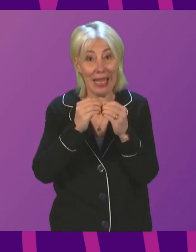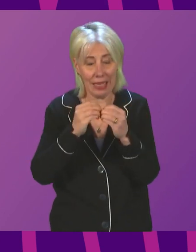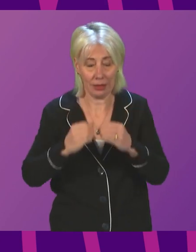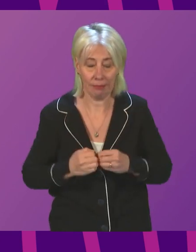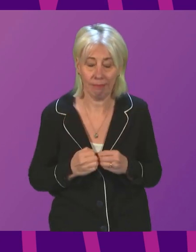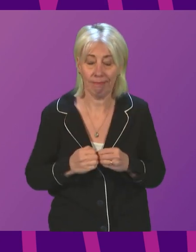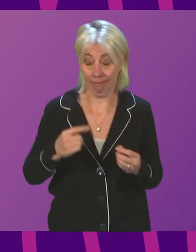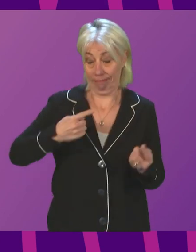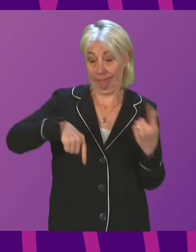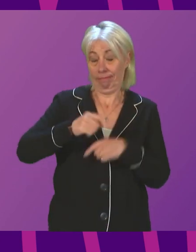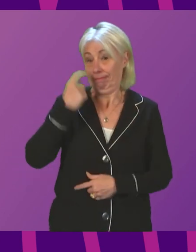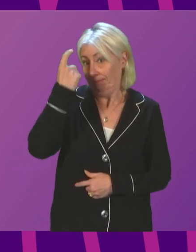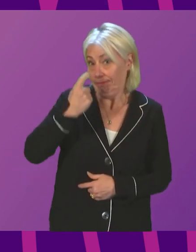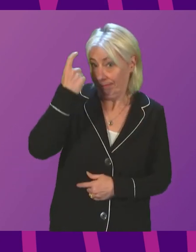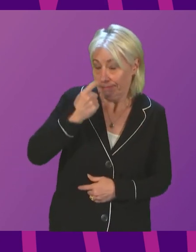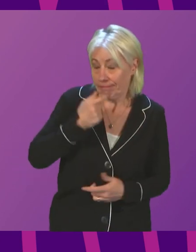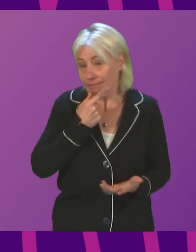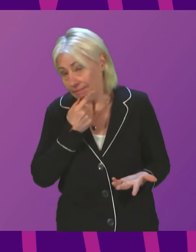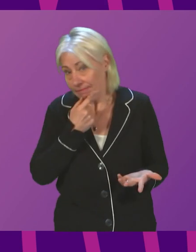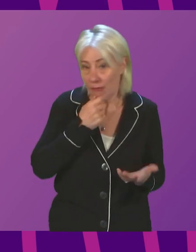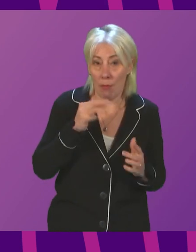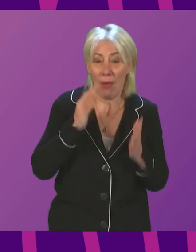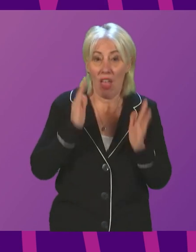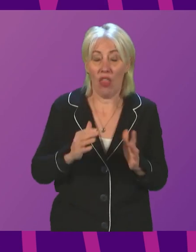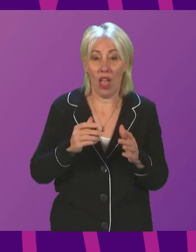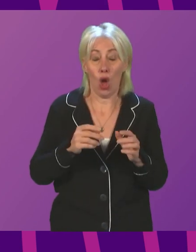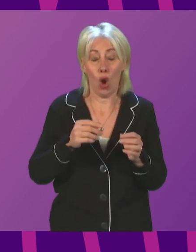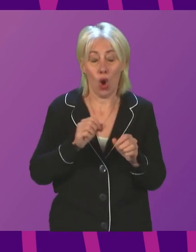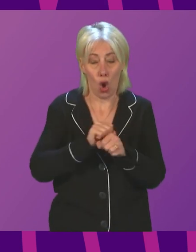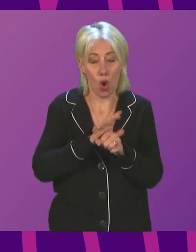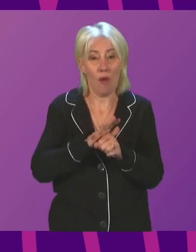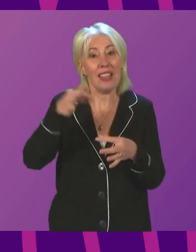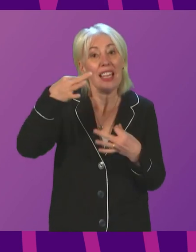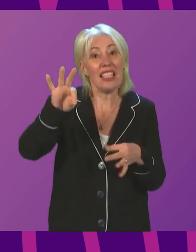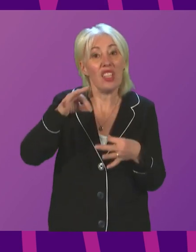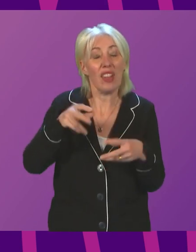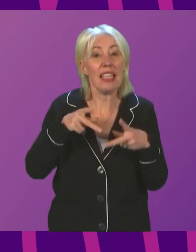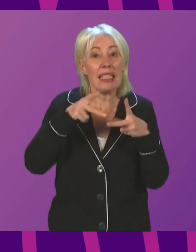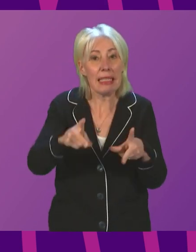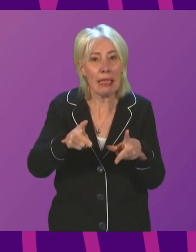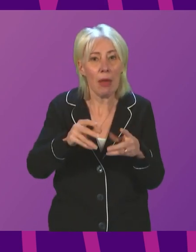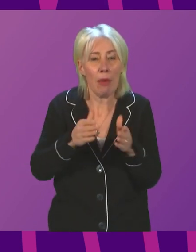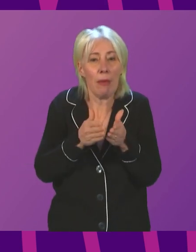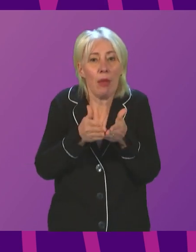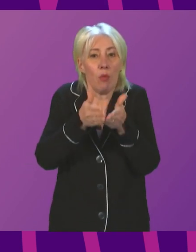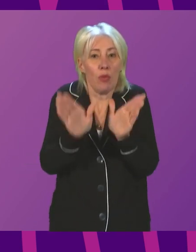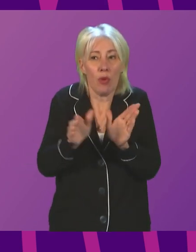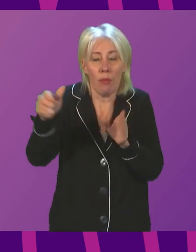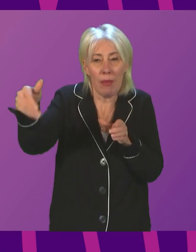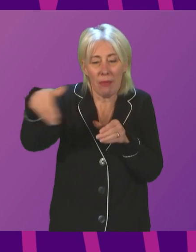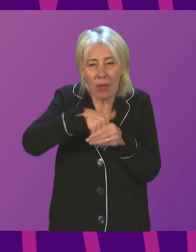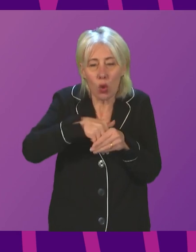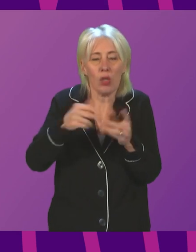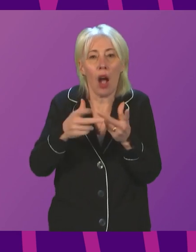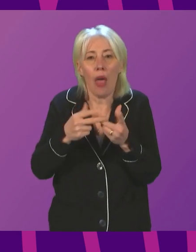been considering, for example, whether we may need to extend the COVID certification scheme to bring more settings into scope, such as indoor